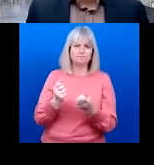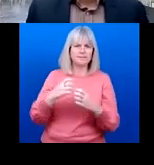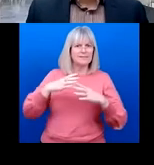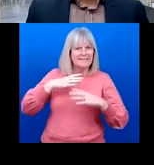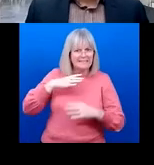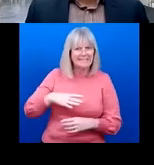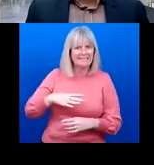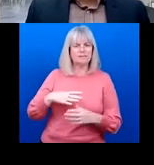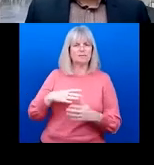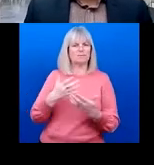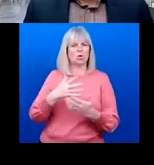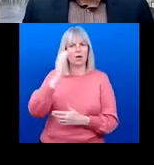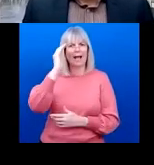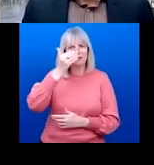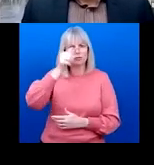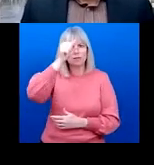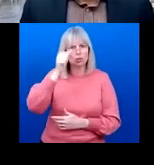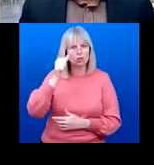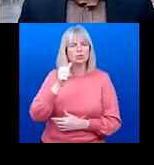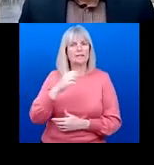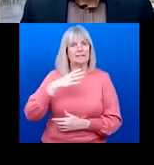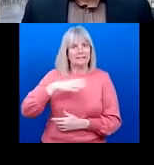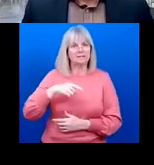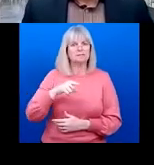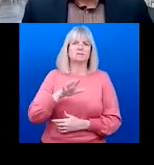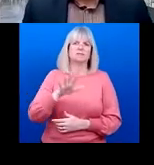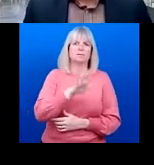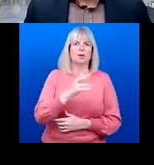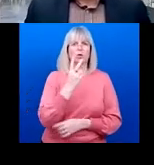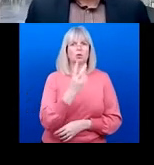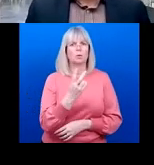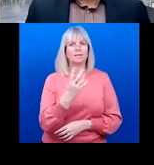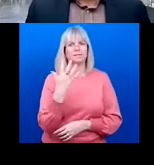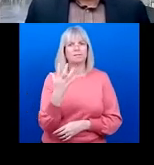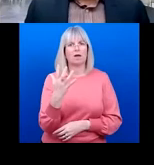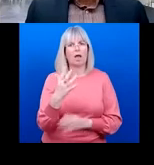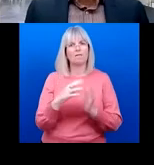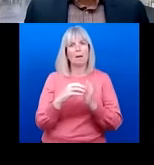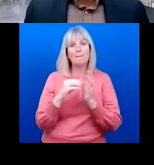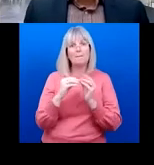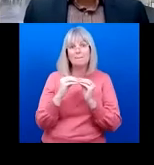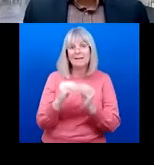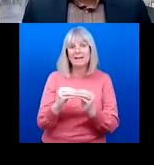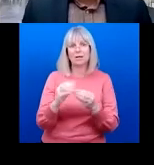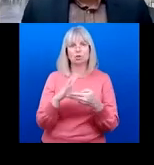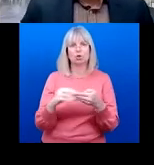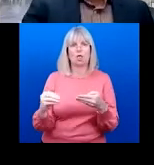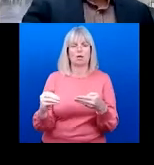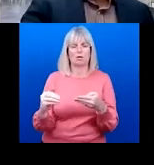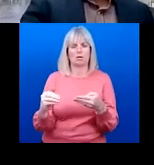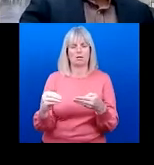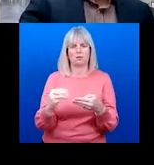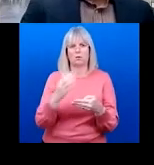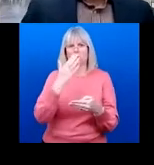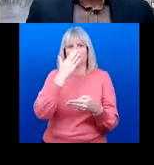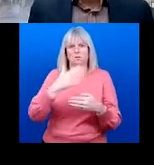previous slide is around 25 billion dollars. Alakos So this may seem like a very large amount, but